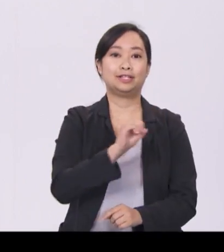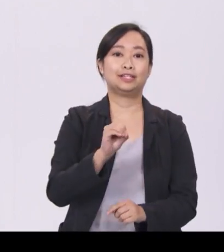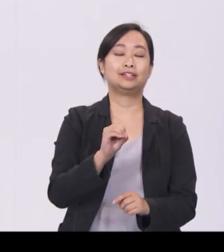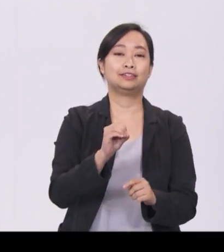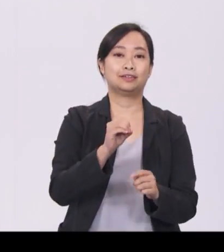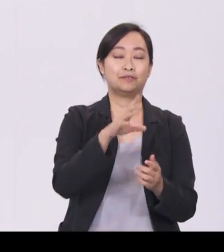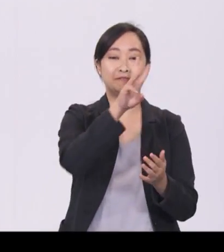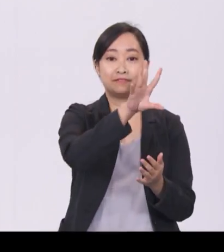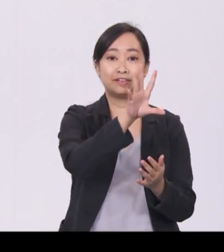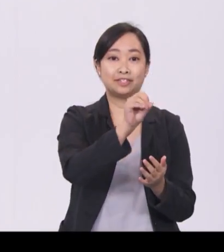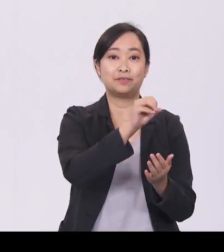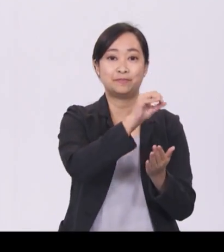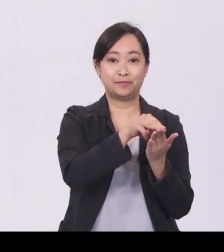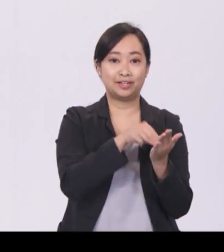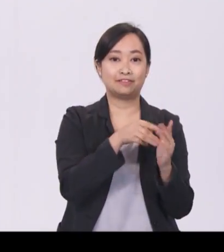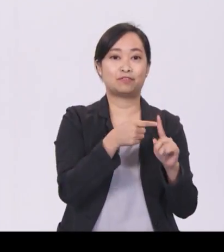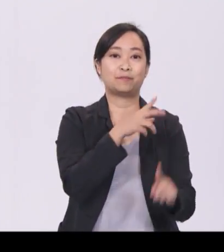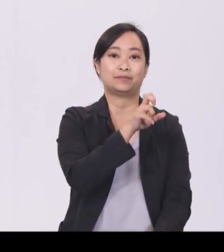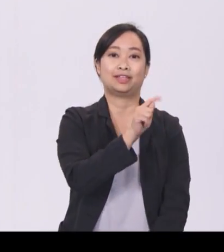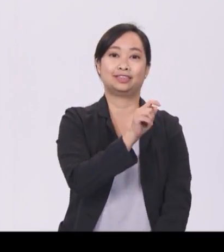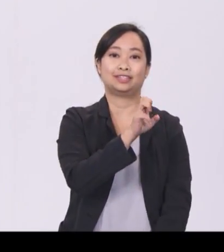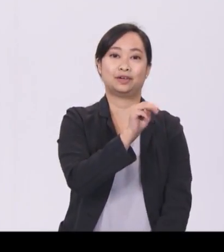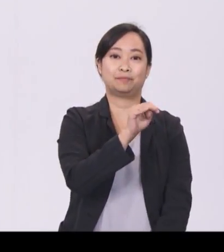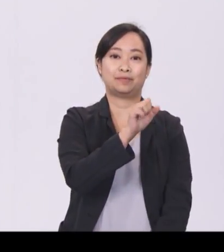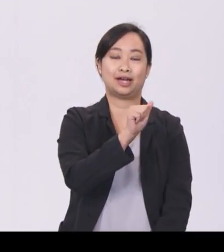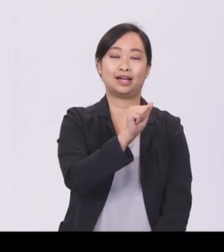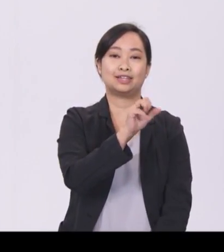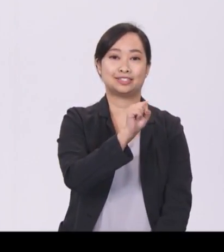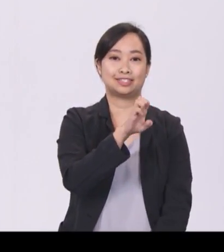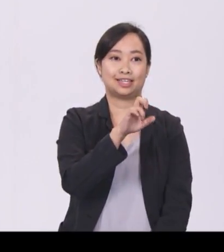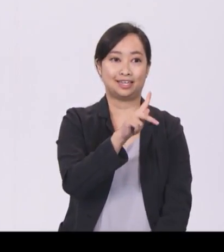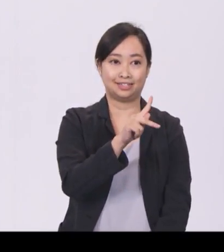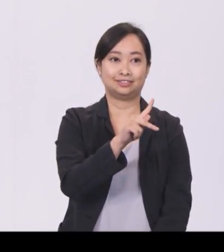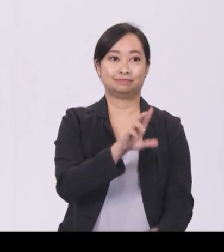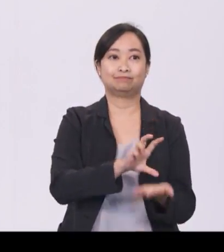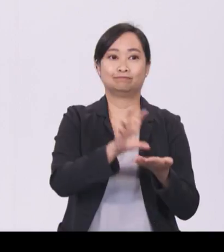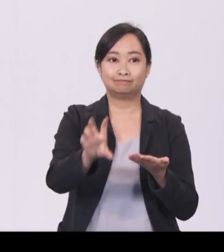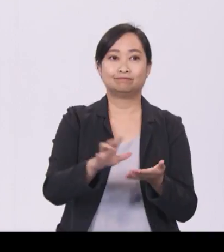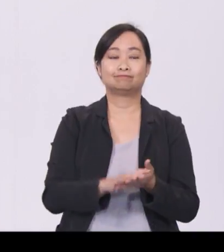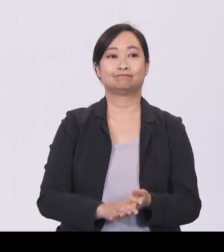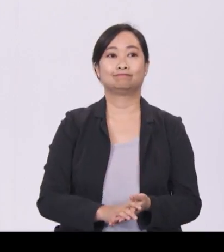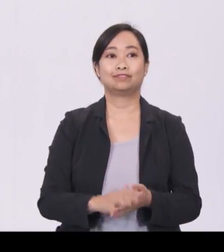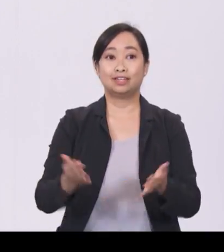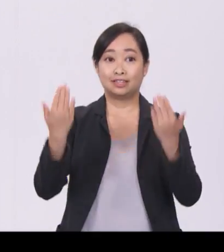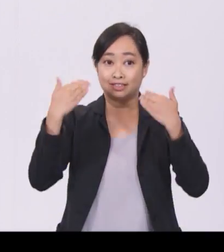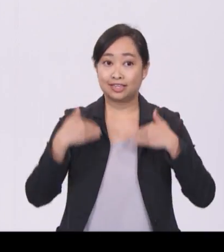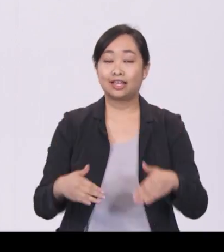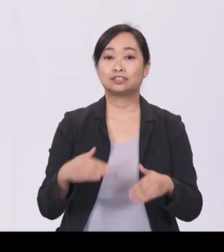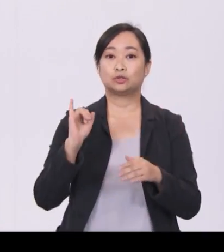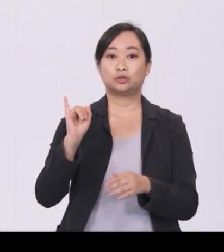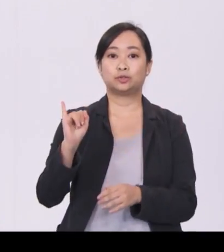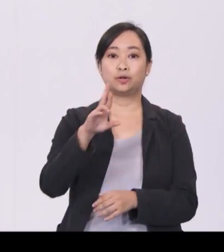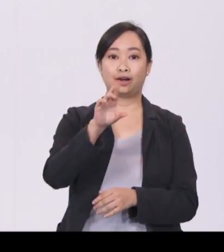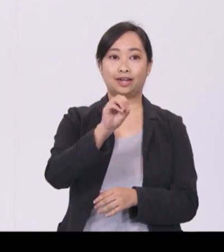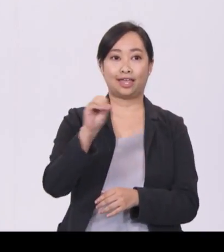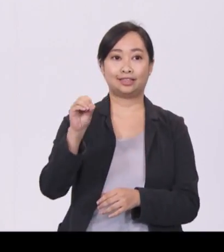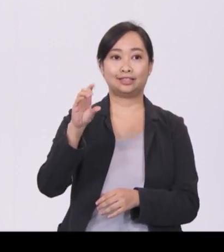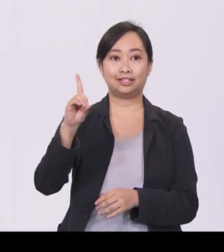We will also continue to harness our R&D resources to drive greater adoption of digital technologies, automation and